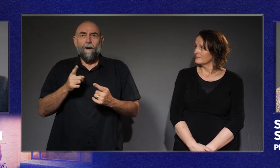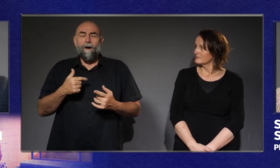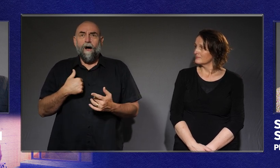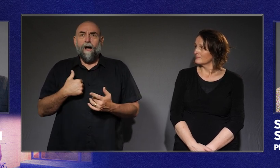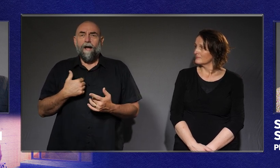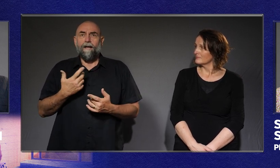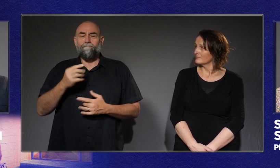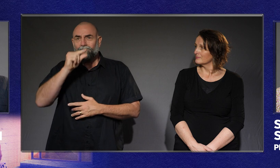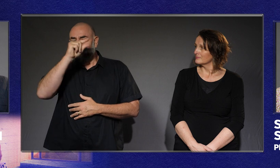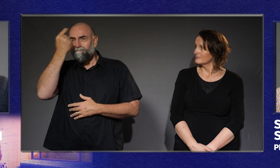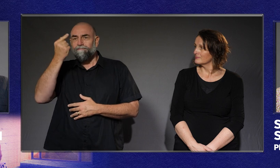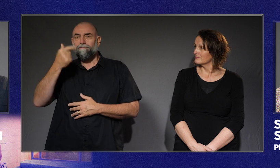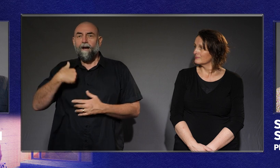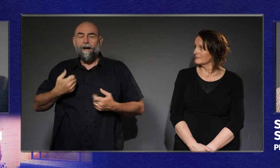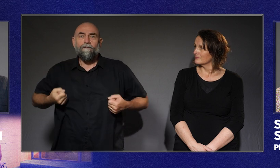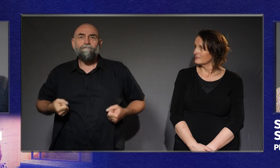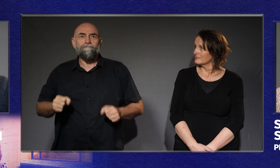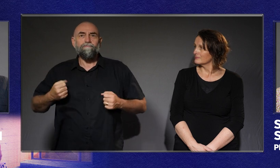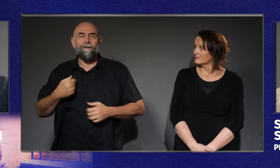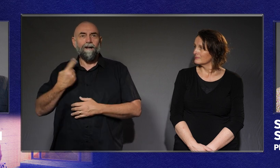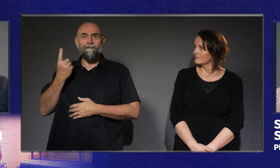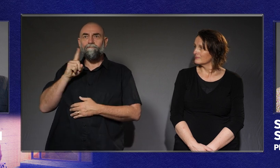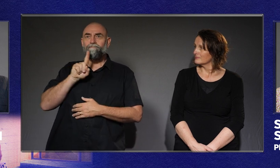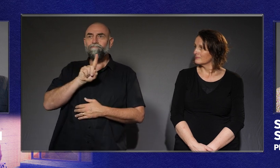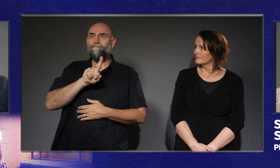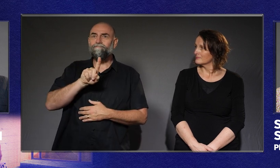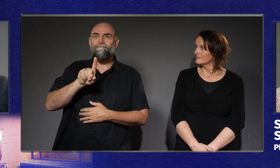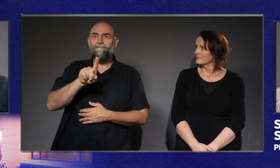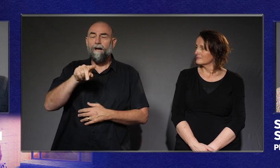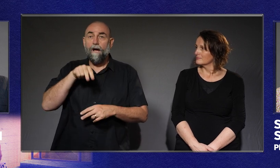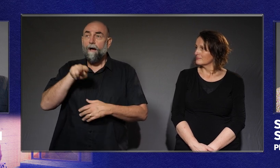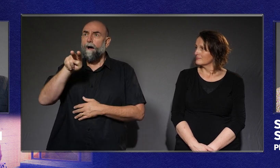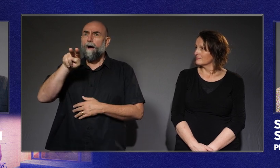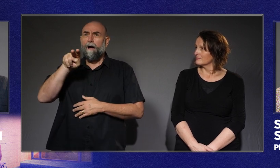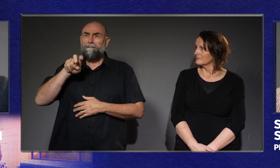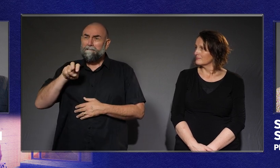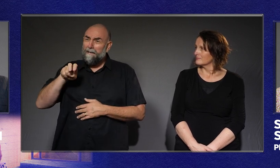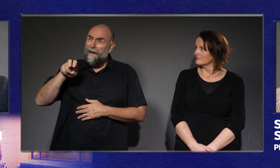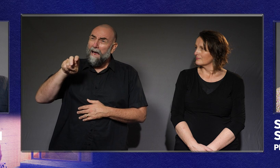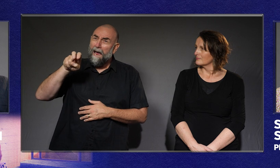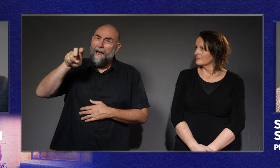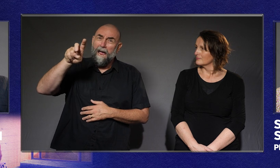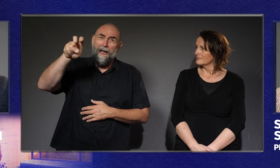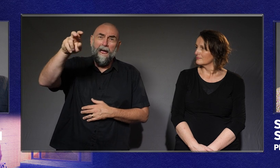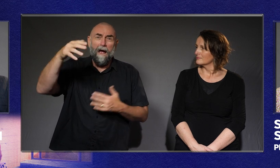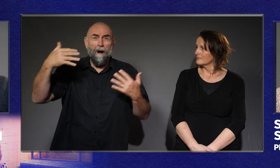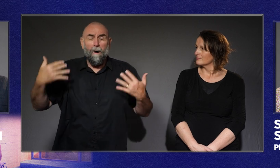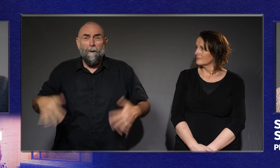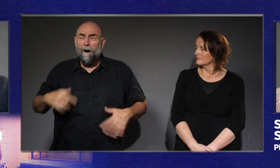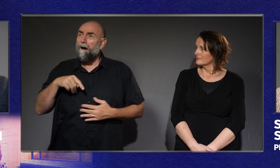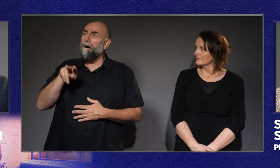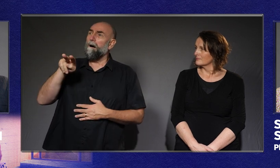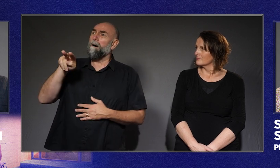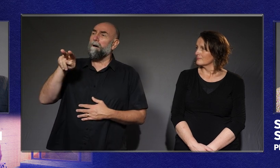seeing just so many stairs. So I'm interested to find out